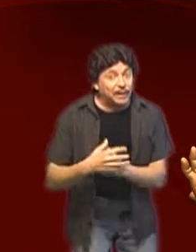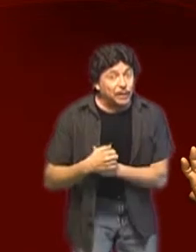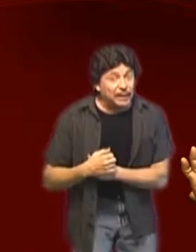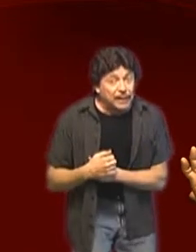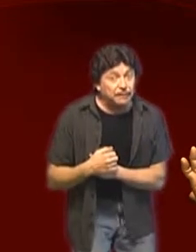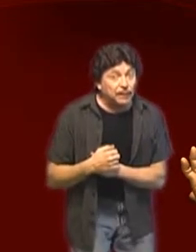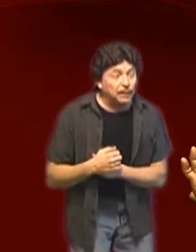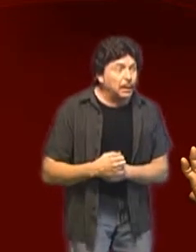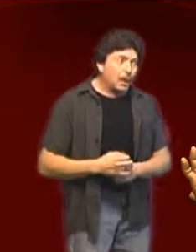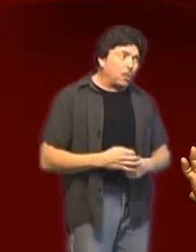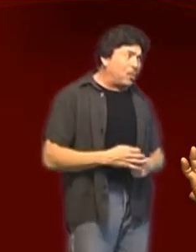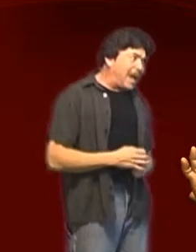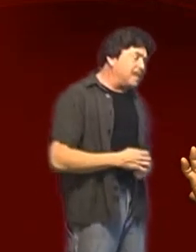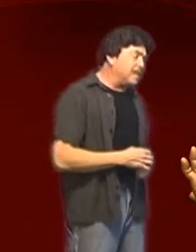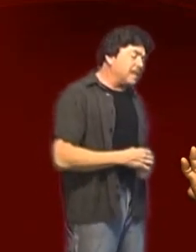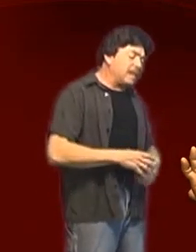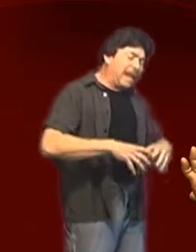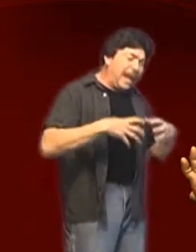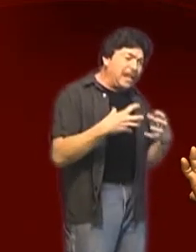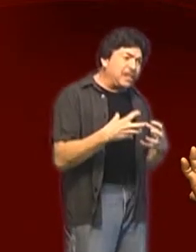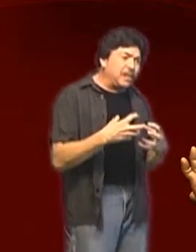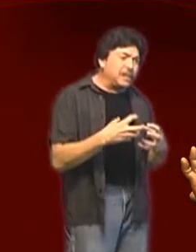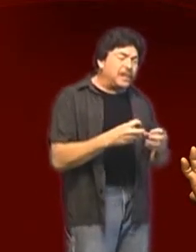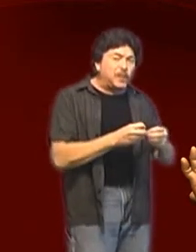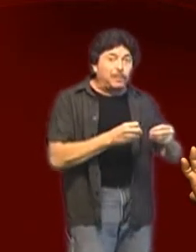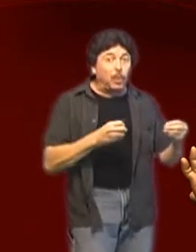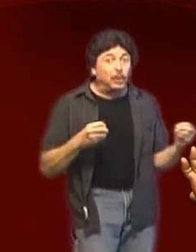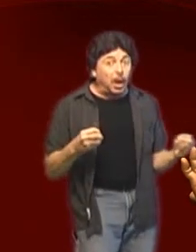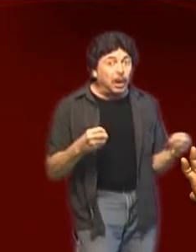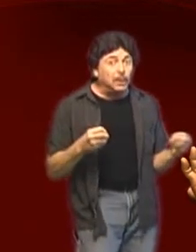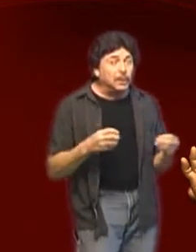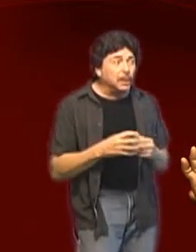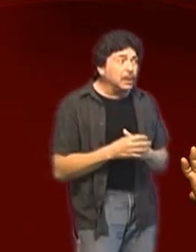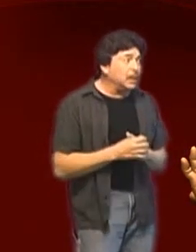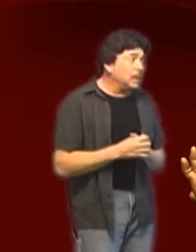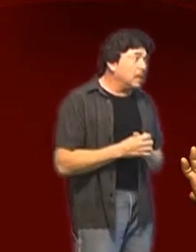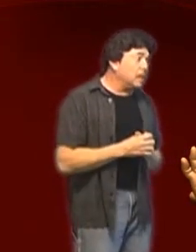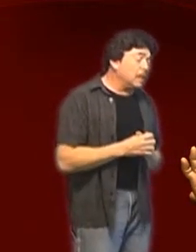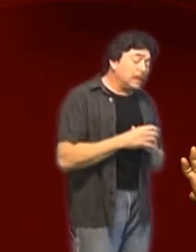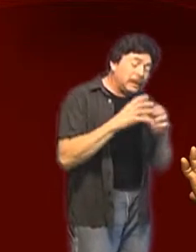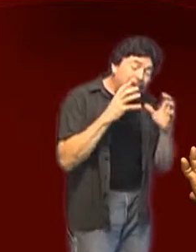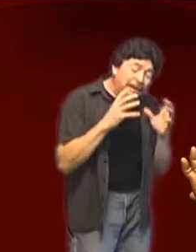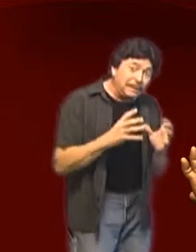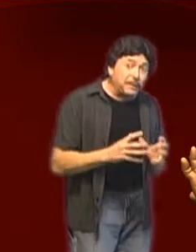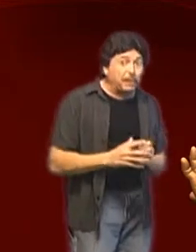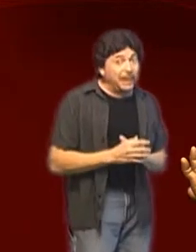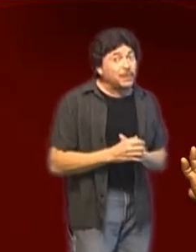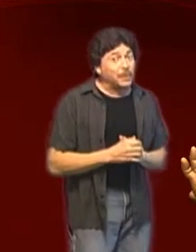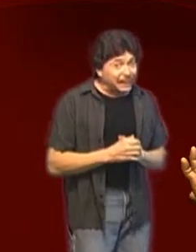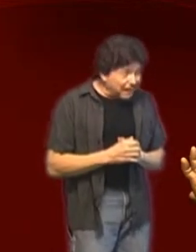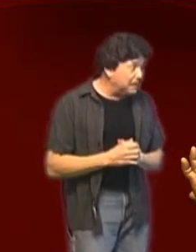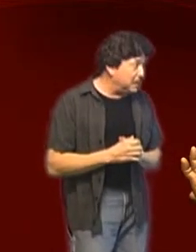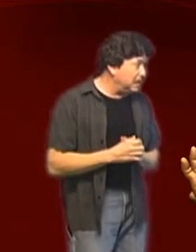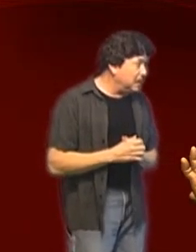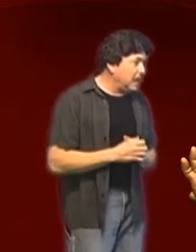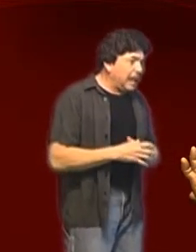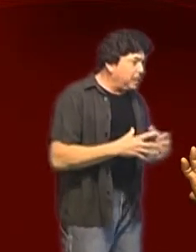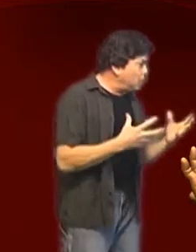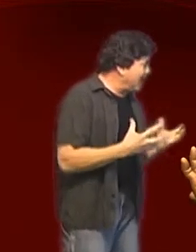to the devil. Wrath, anger, that's prolonged, gives place to the devil. And you know what